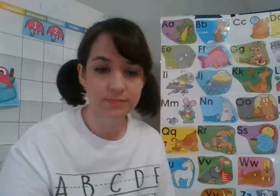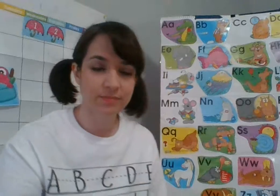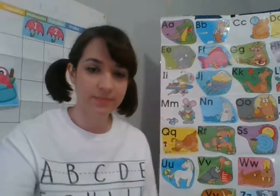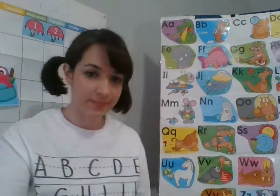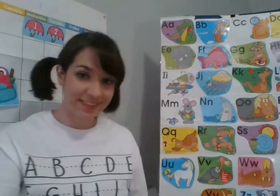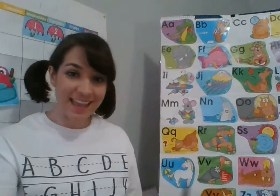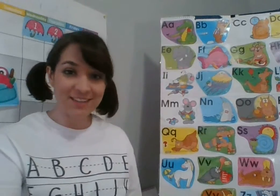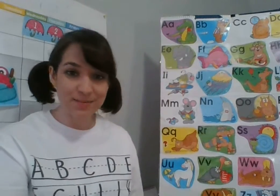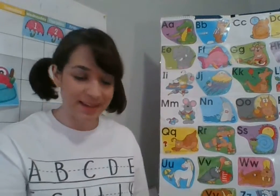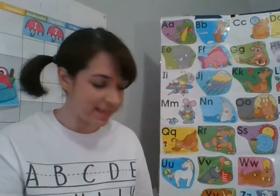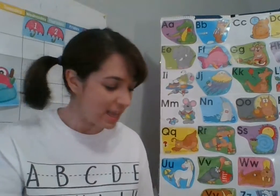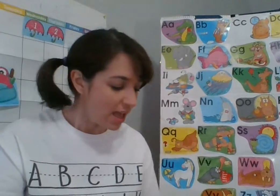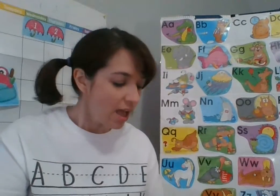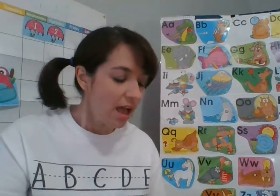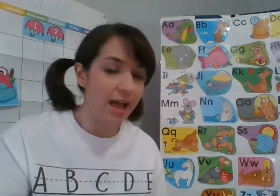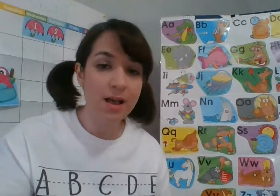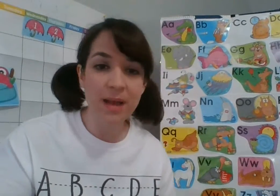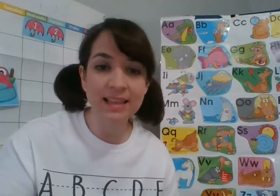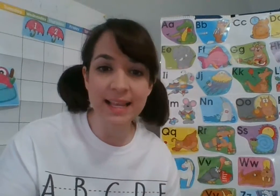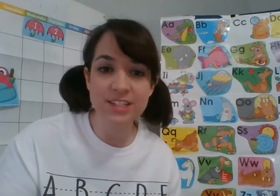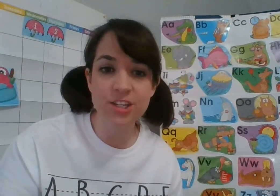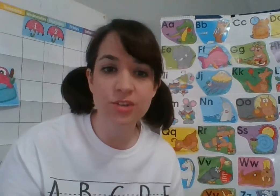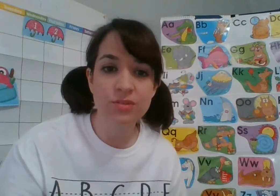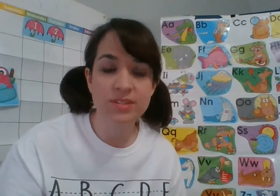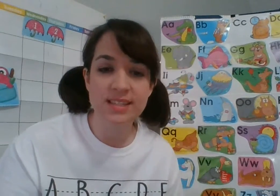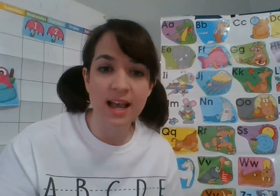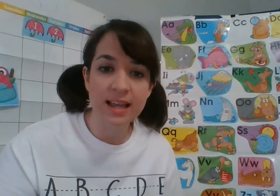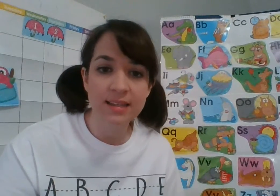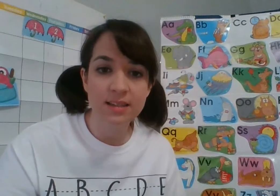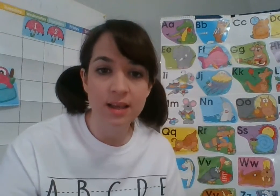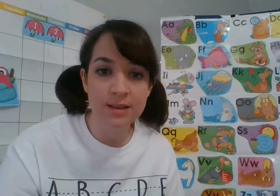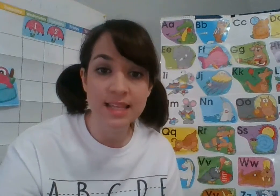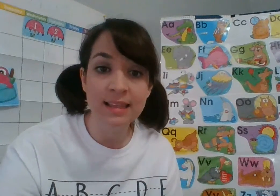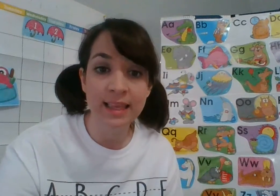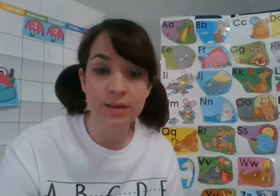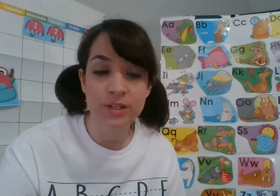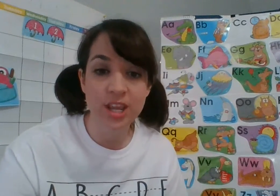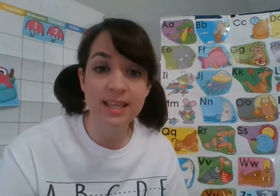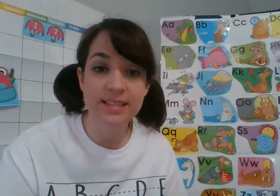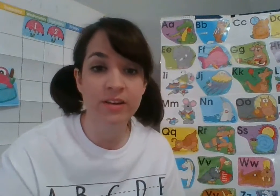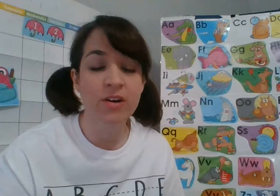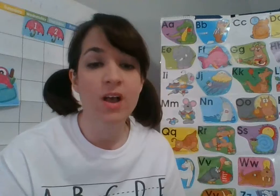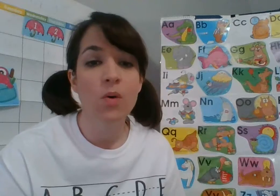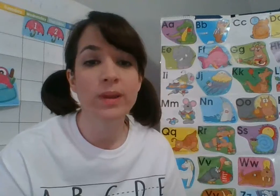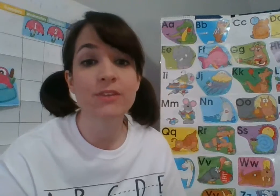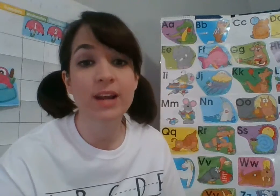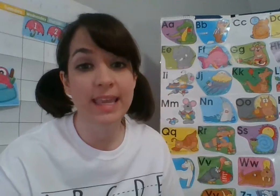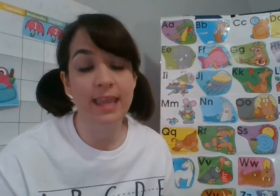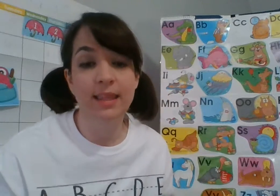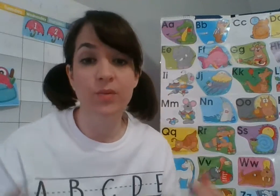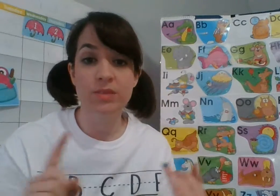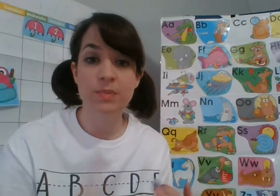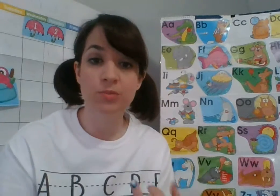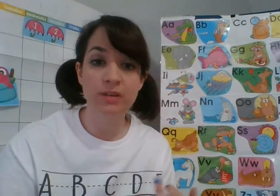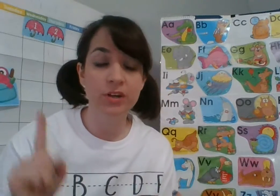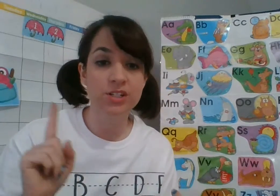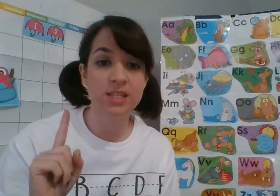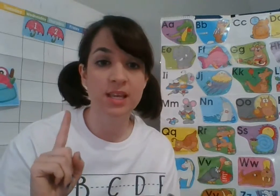Hey everybody! I like to use sign language, ASL, whenever I can, like with memory verses,